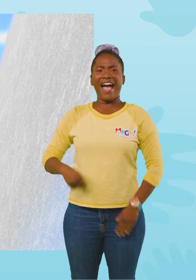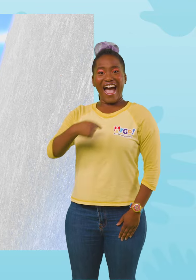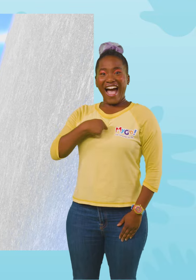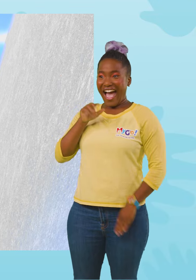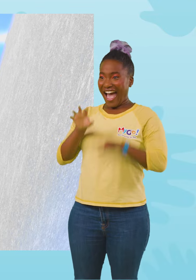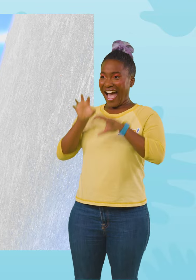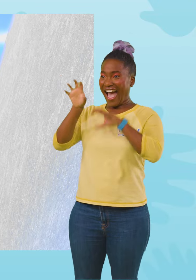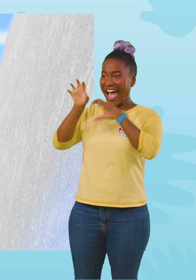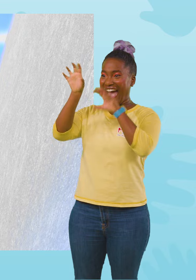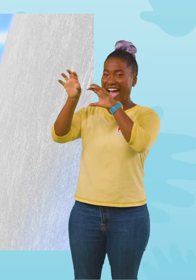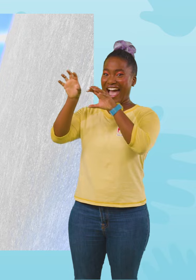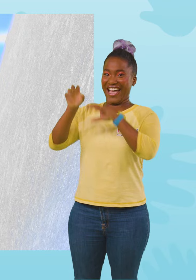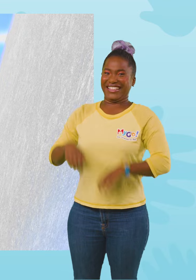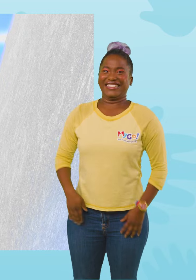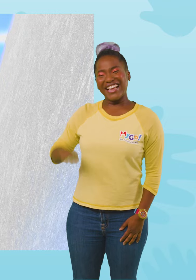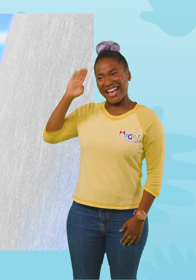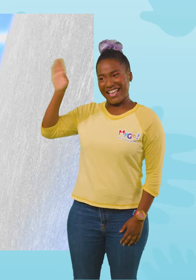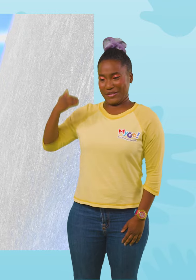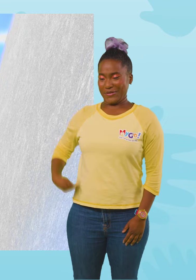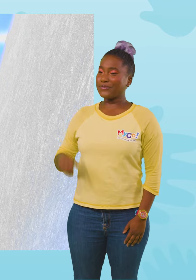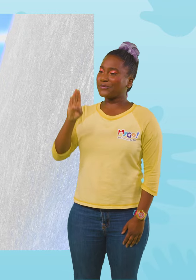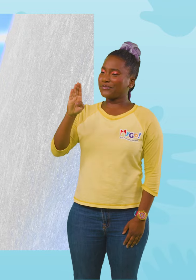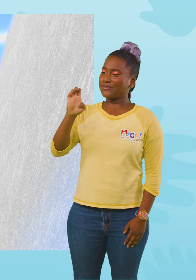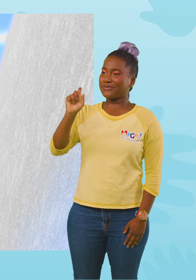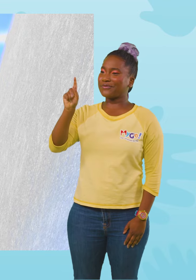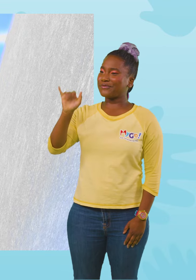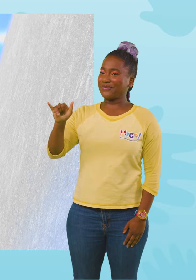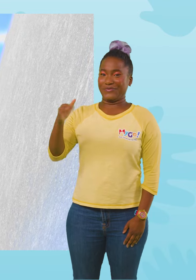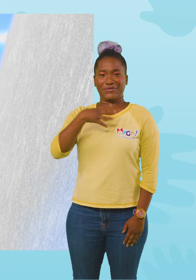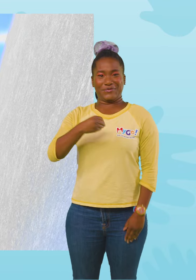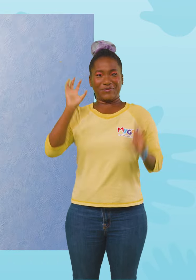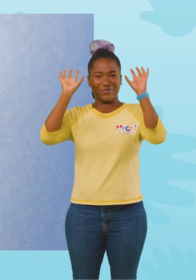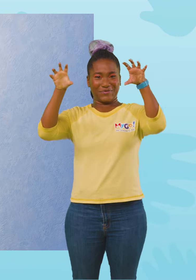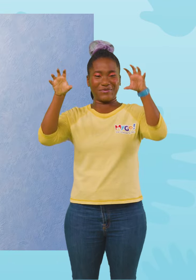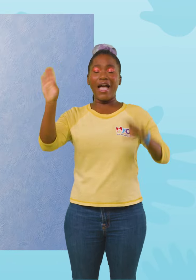it right now! Hi! I'm Betty the Yeti! Yeti!